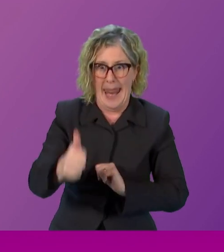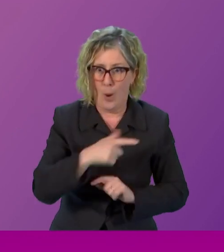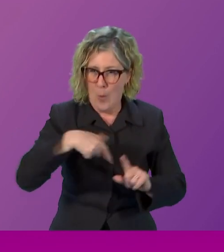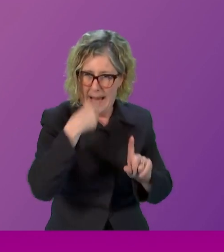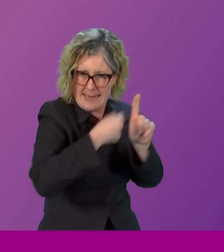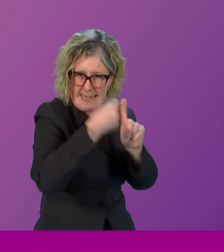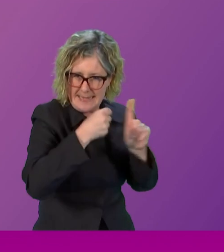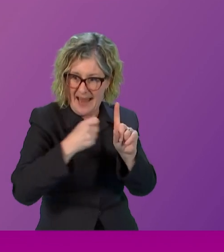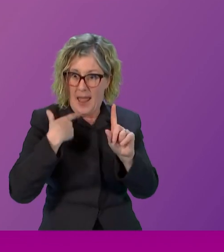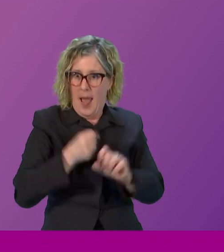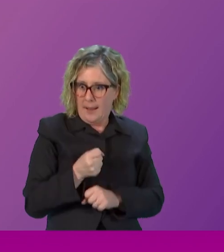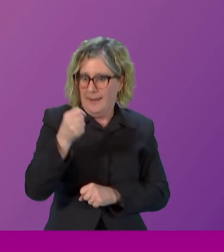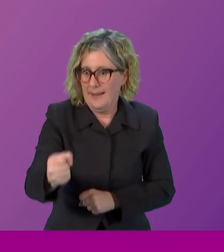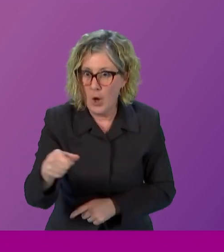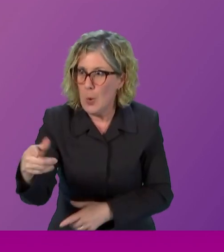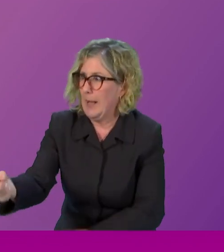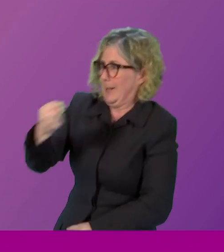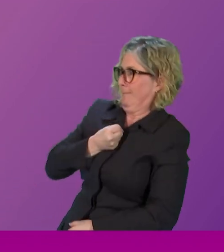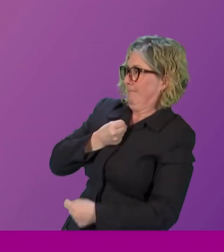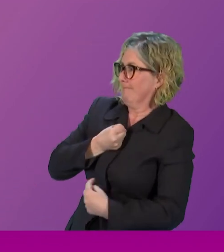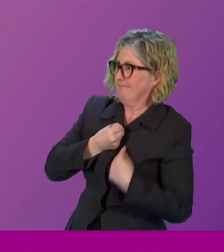even older women like Agnes